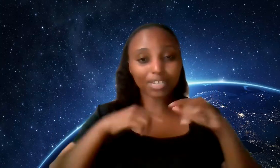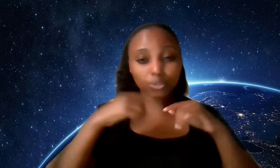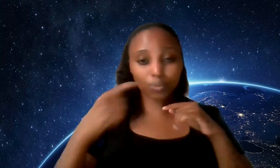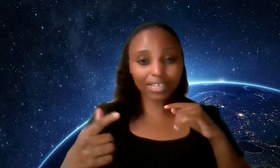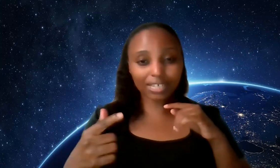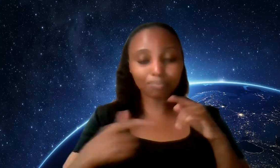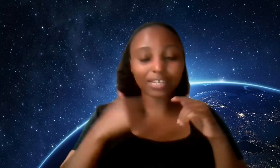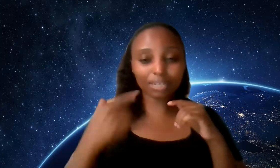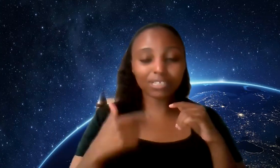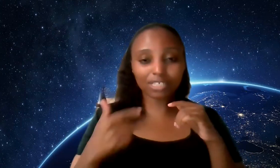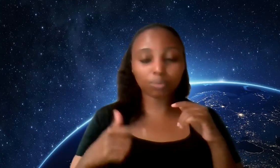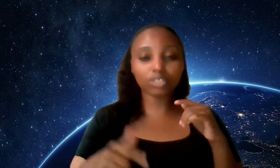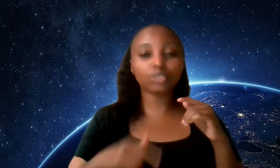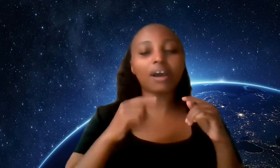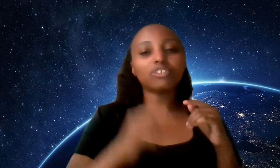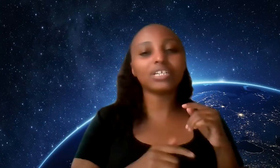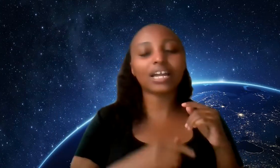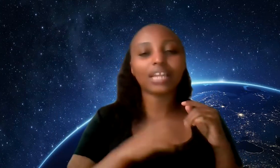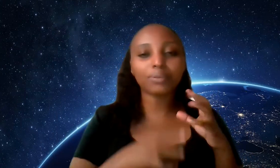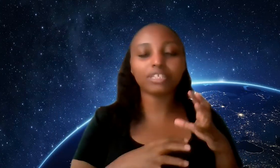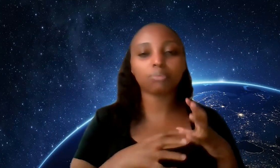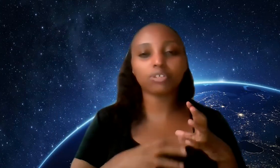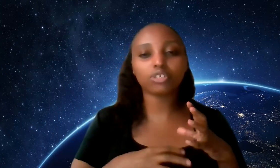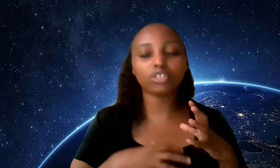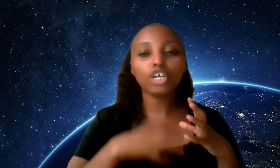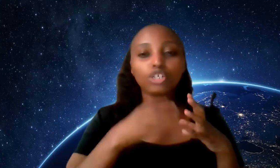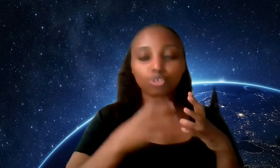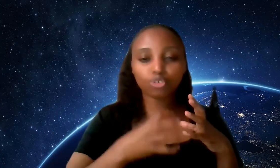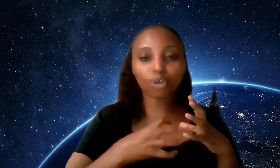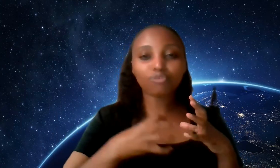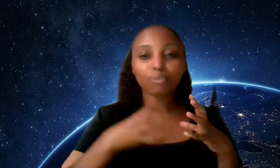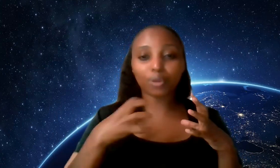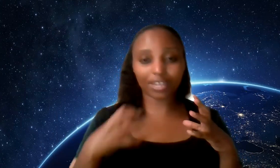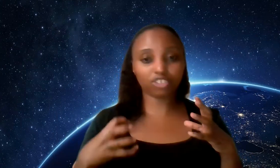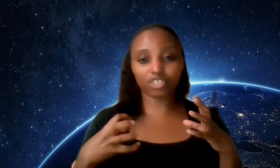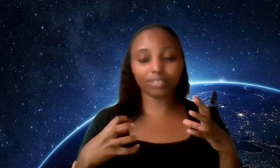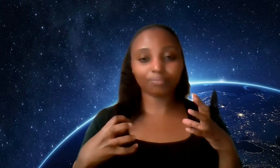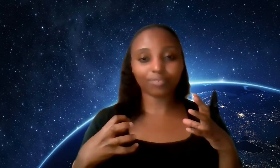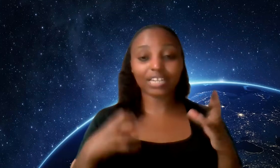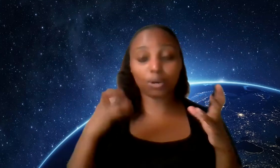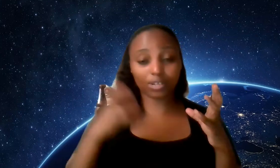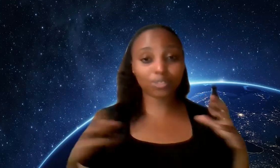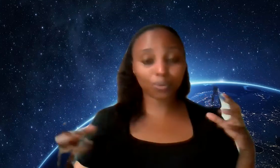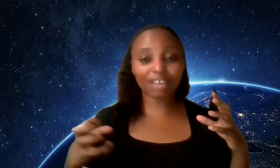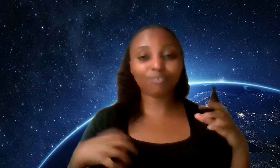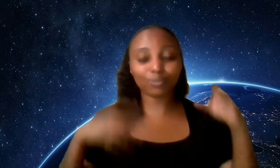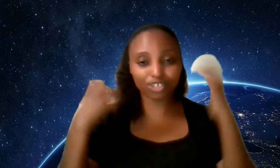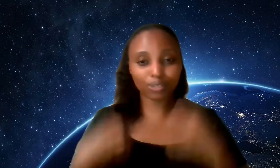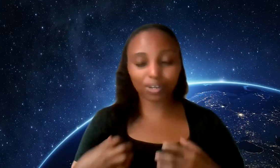by doing that by enabling this person you're actually allowing this person to draw from your energy now on a soul level which is the